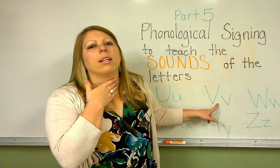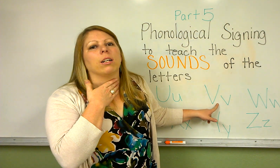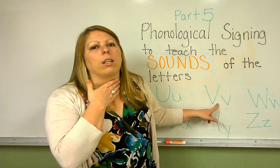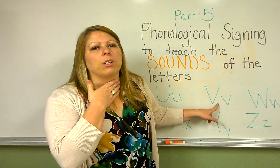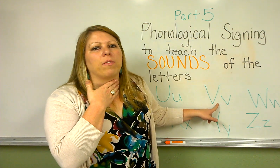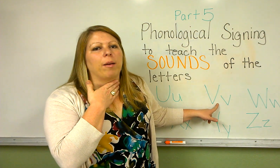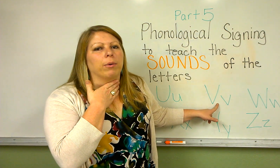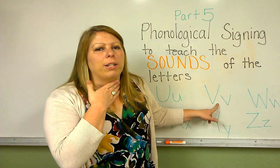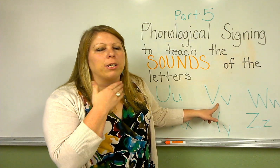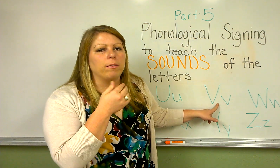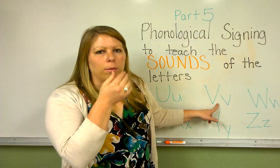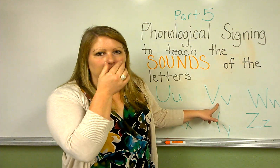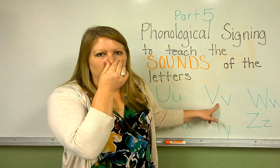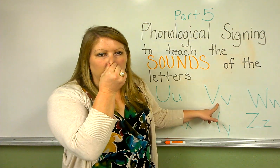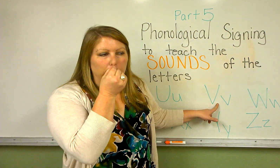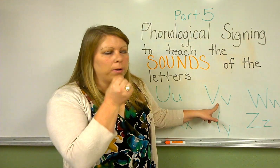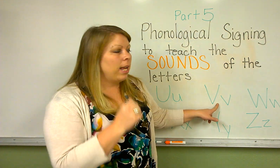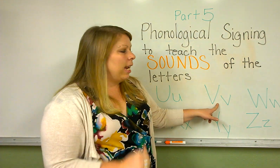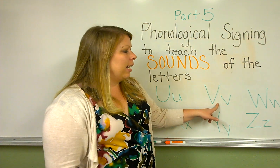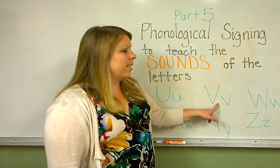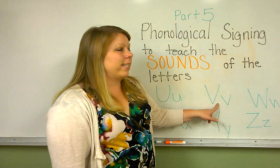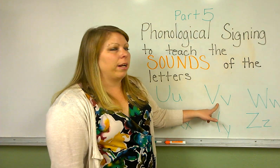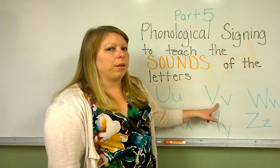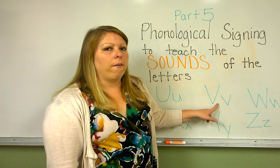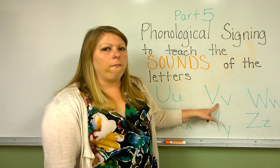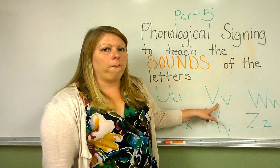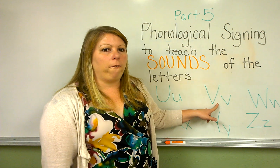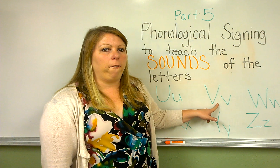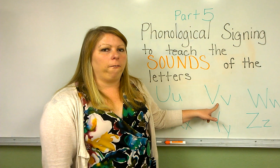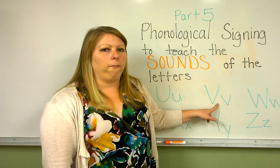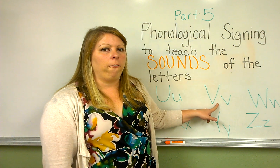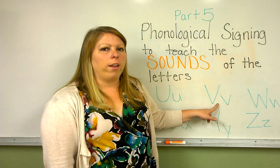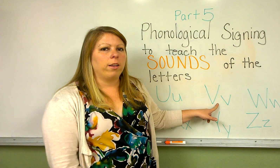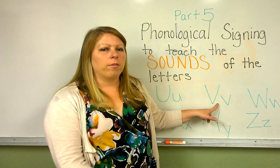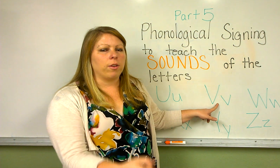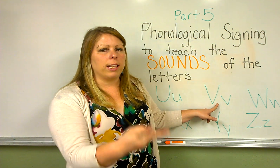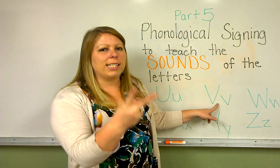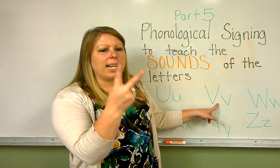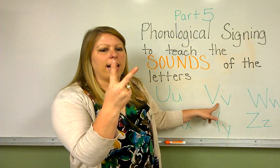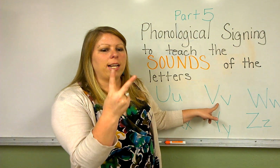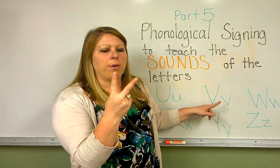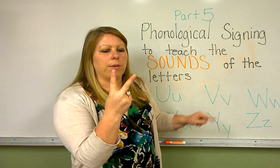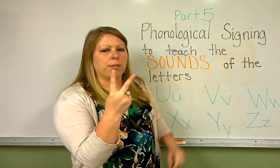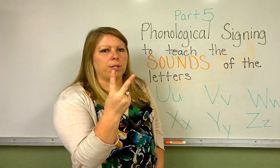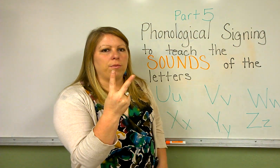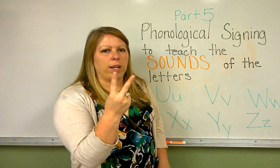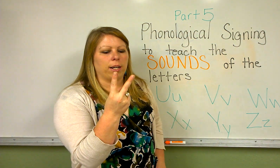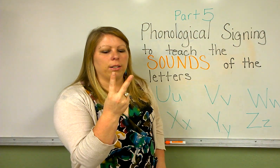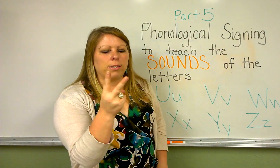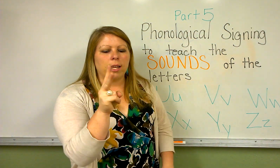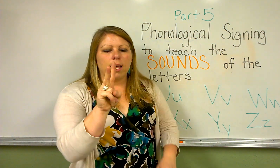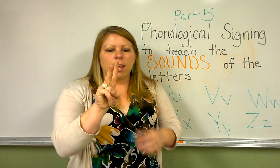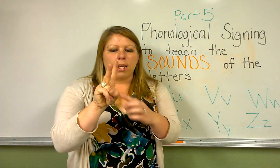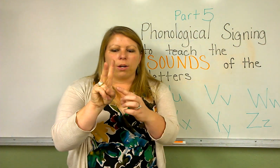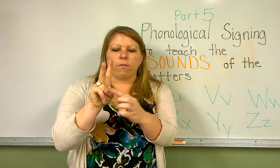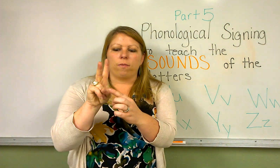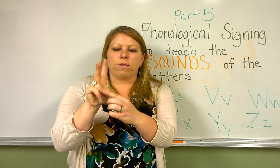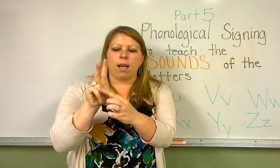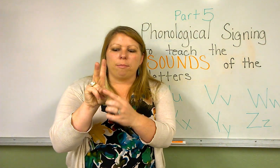hear a large vibration from your throat. It's the sound uh. For this sign, you use two fingers. Your thumb